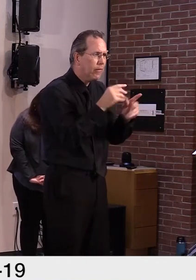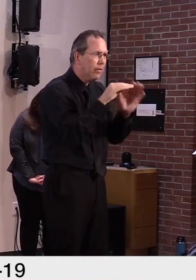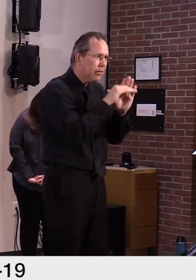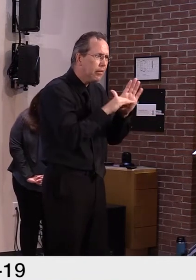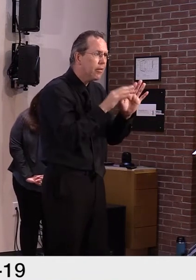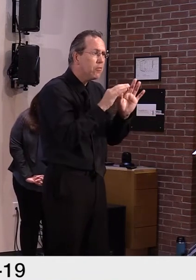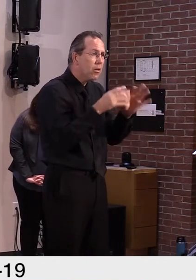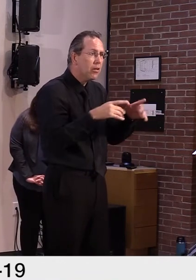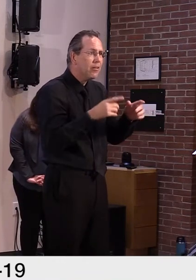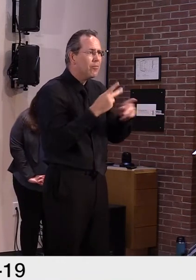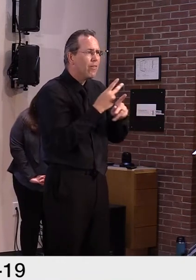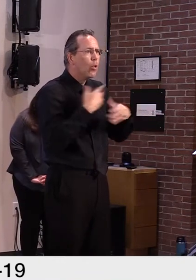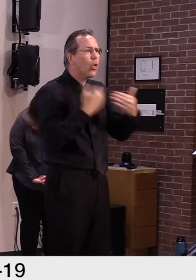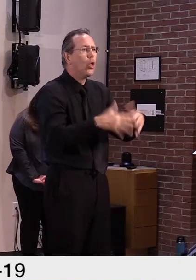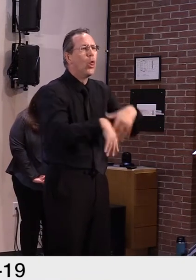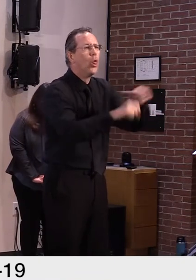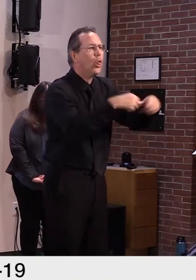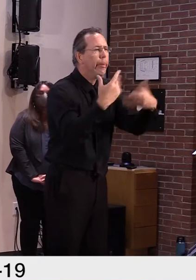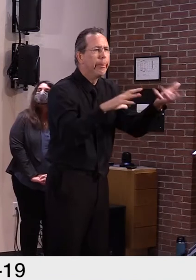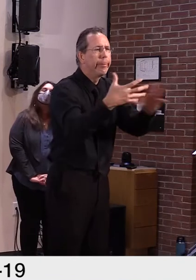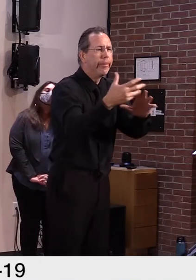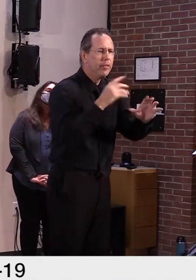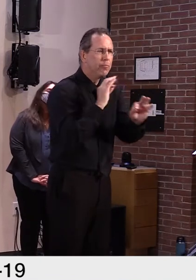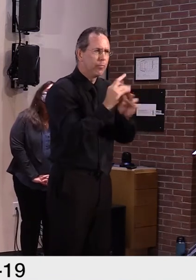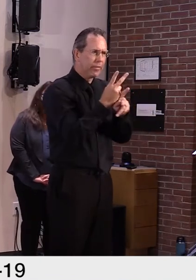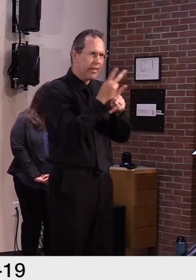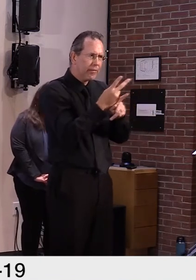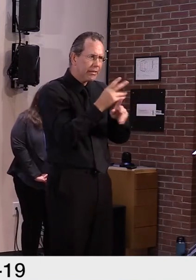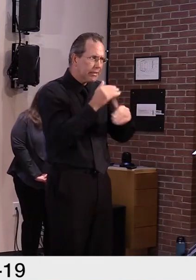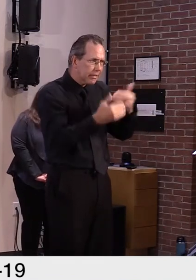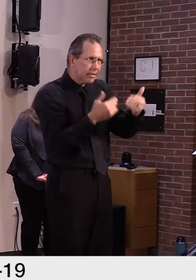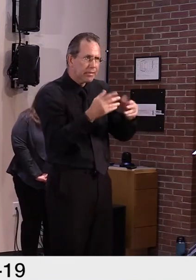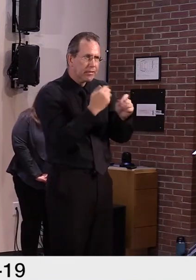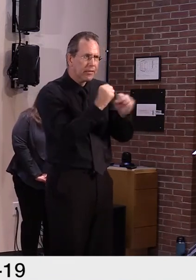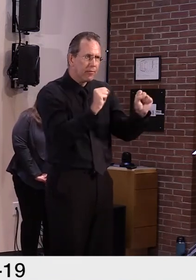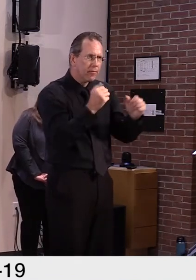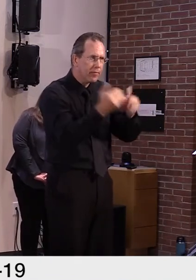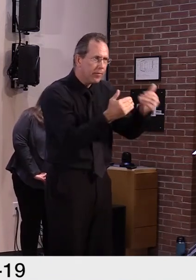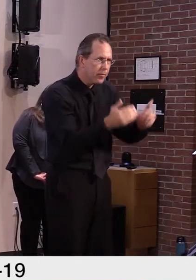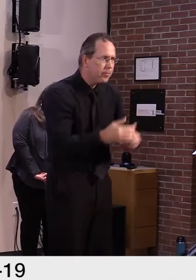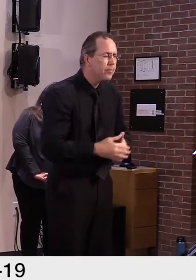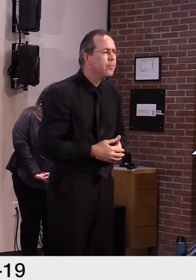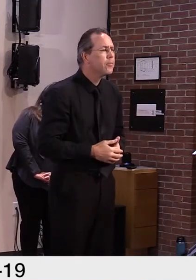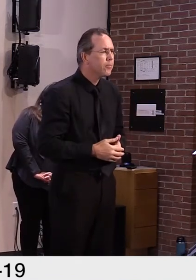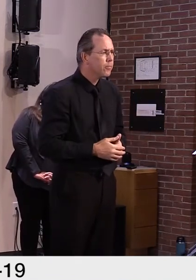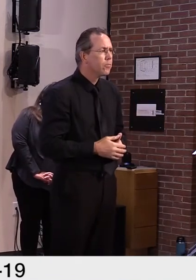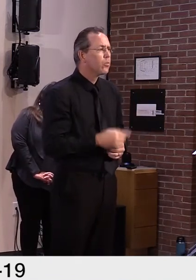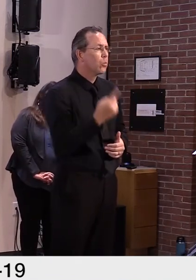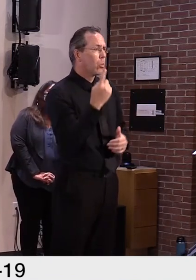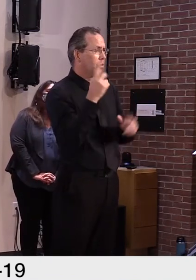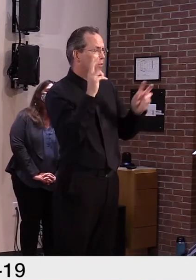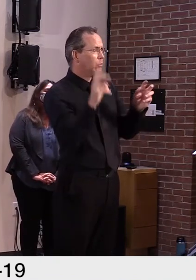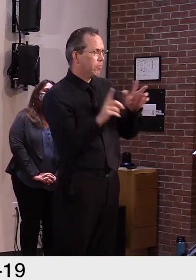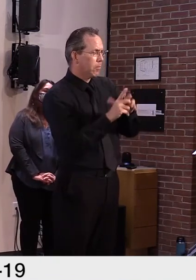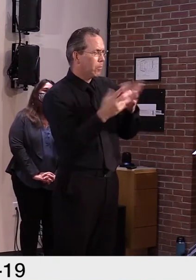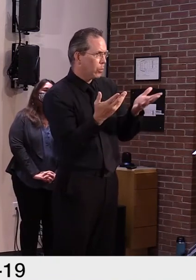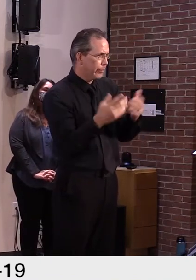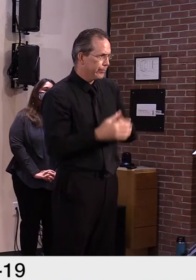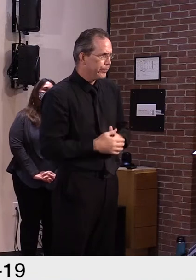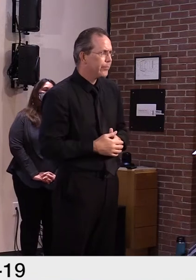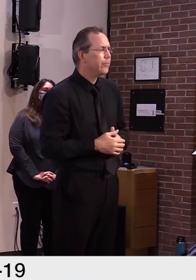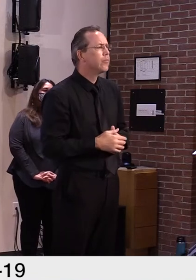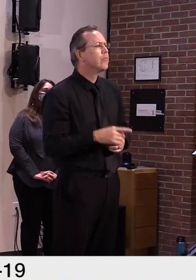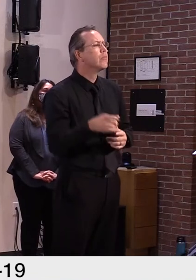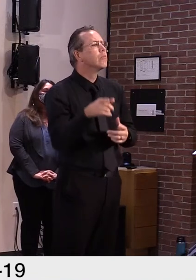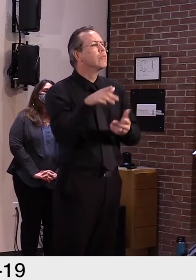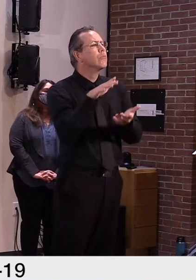will say in addition, relative to this idea of making revisions to our guidance, one of the issues that has come up is a need expressed from school districts to